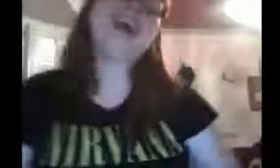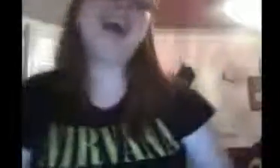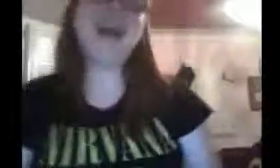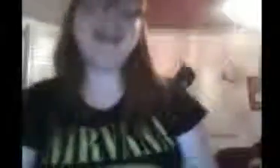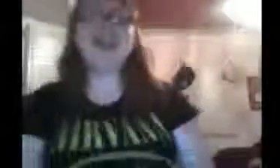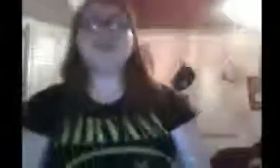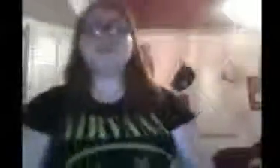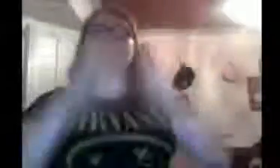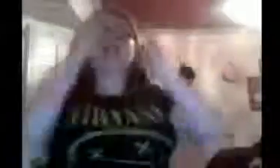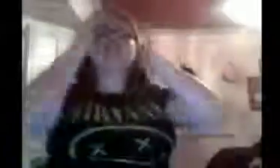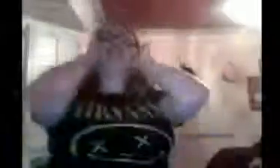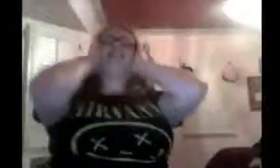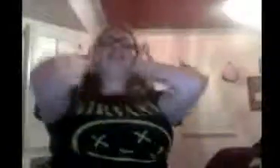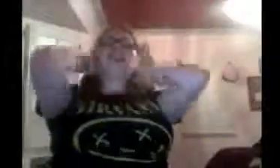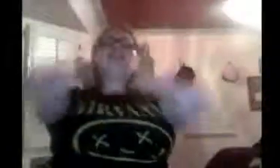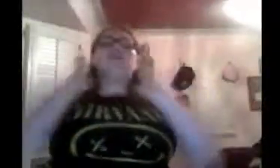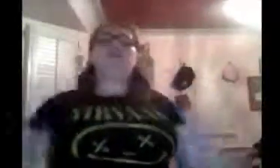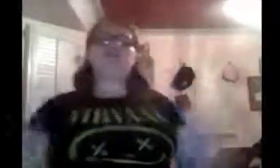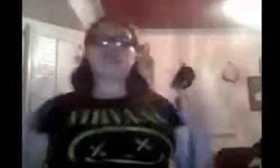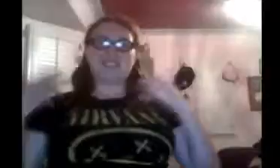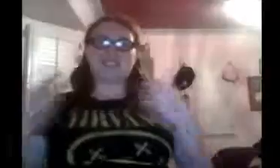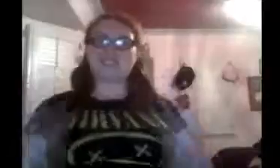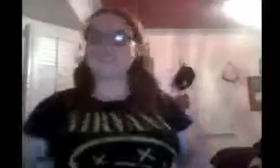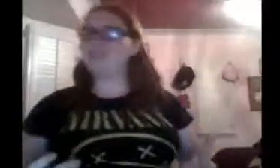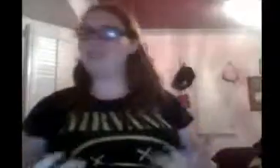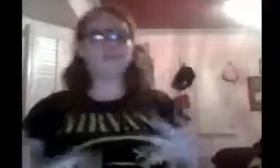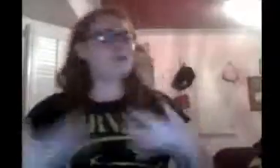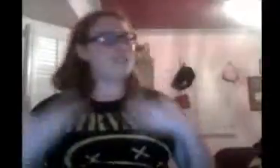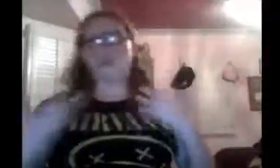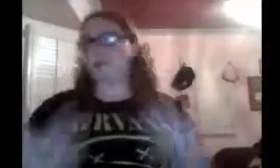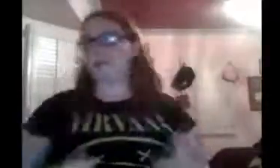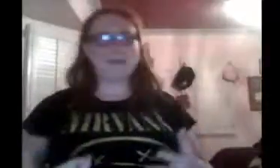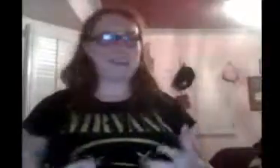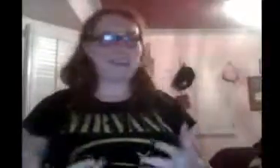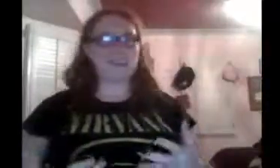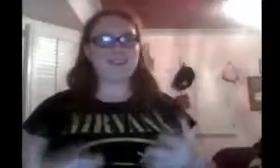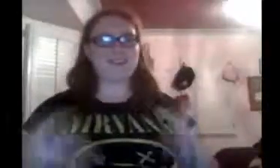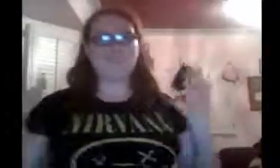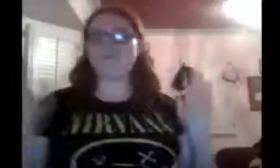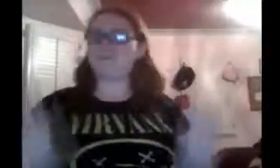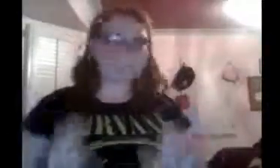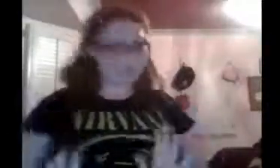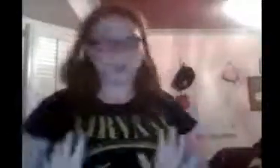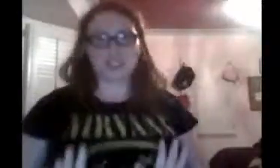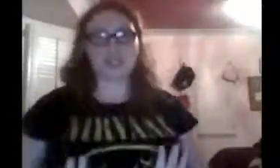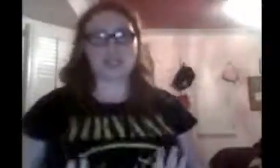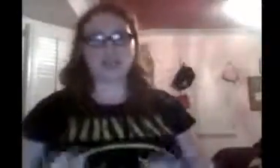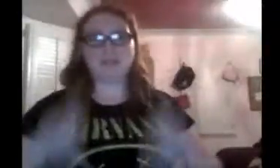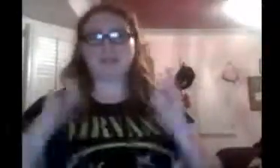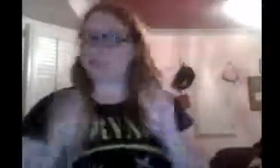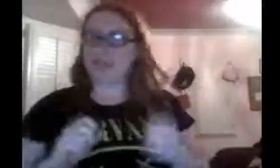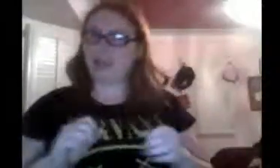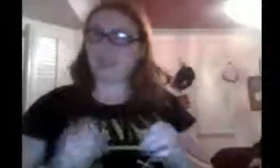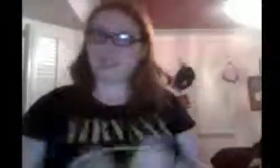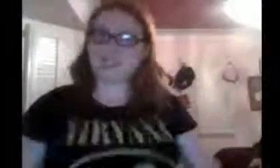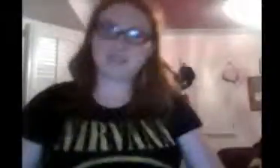I am so, so wishing they would get back together. I'm still wishing that, I'm still counting on it.